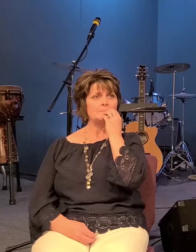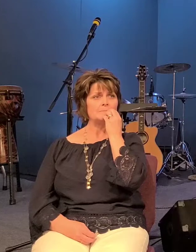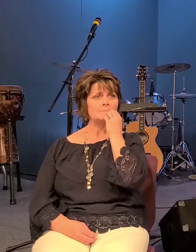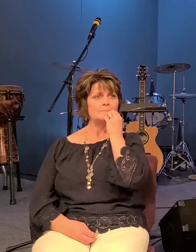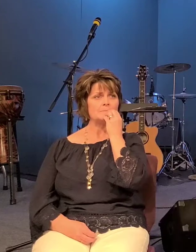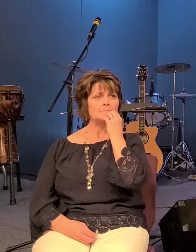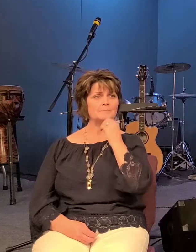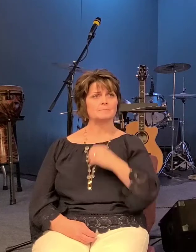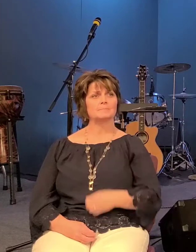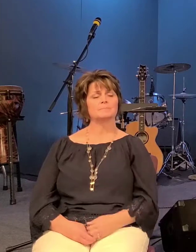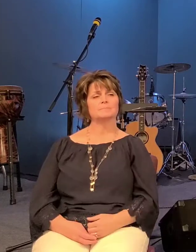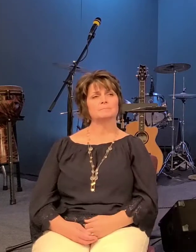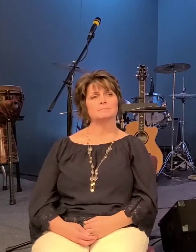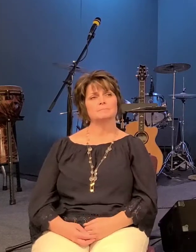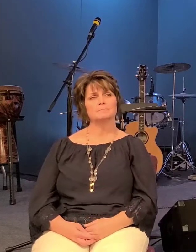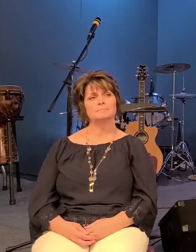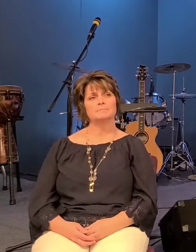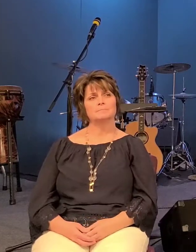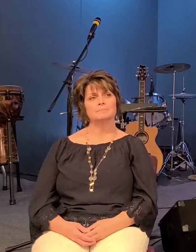you see this is